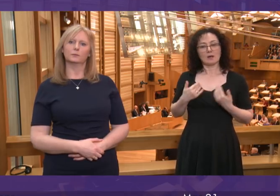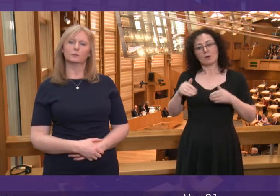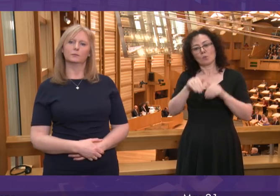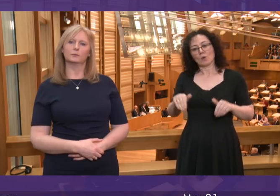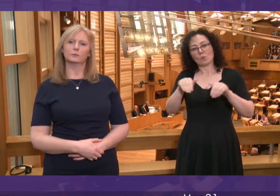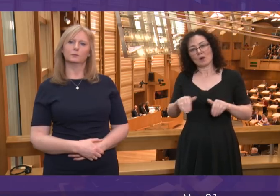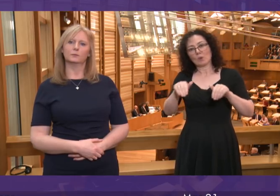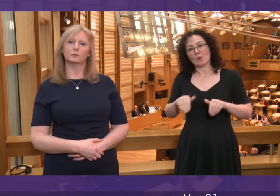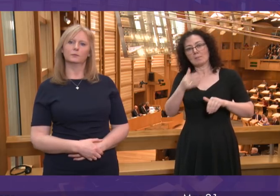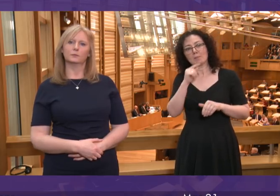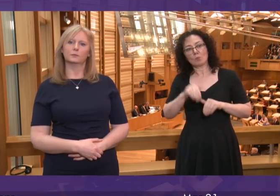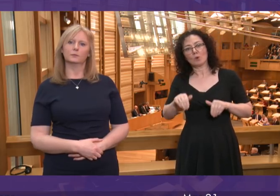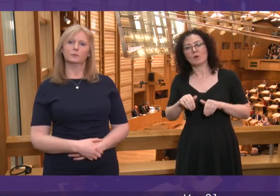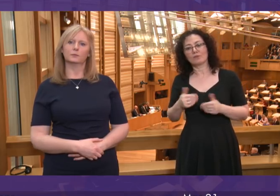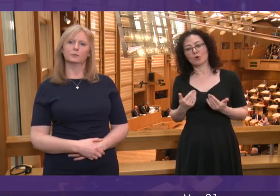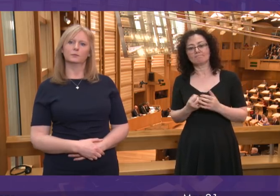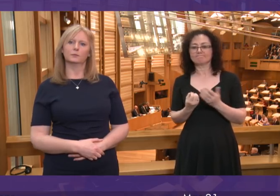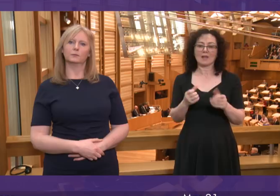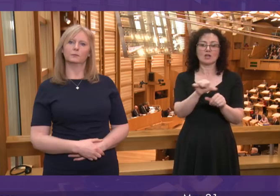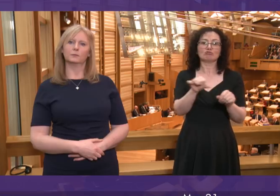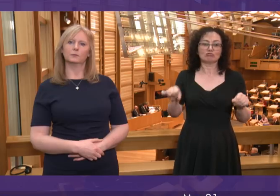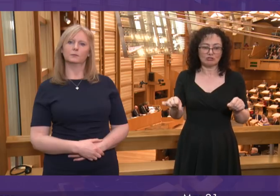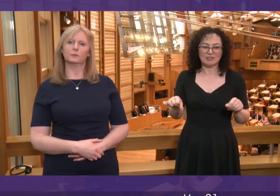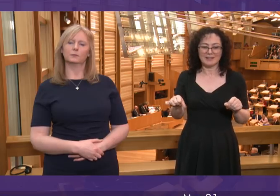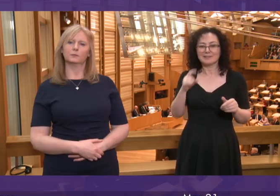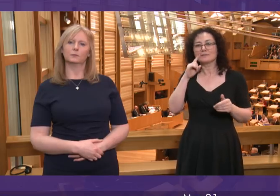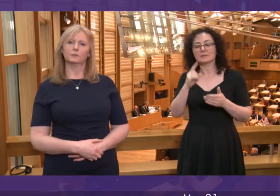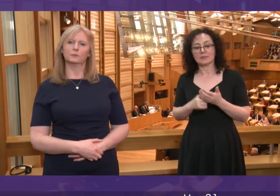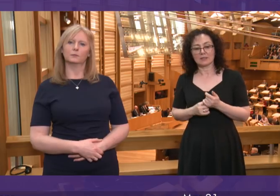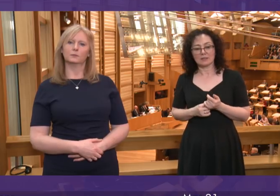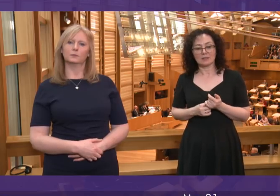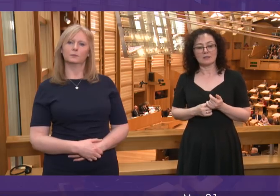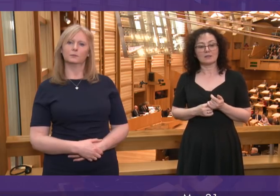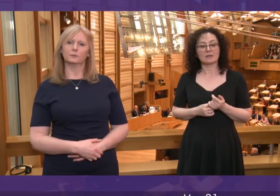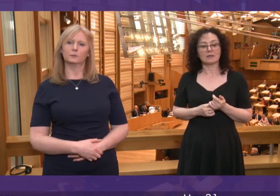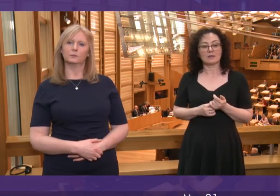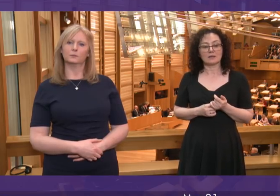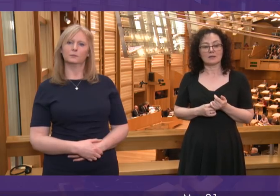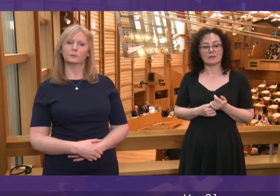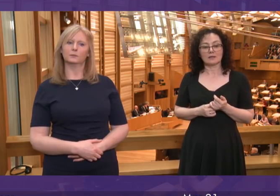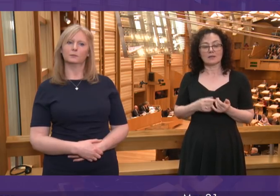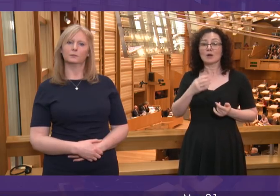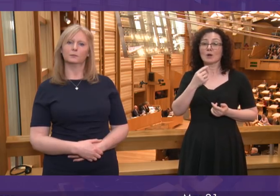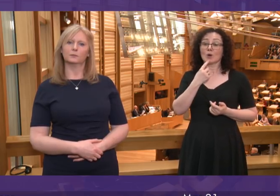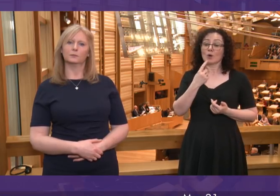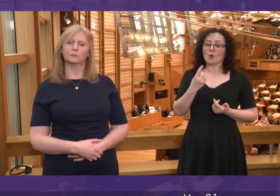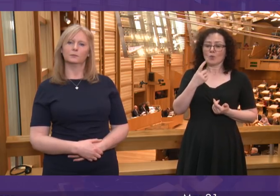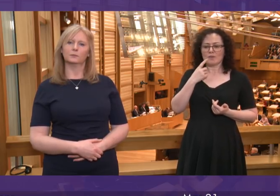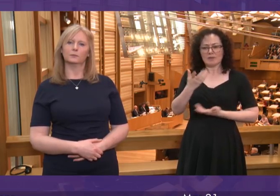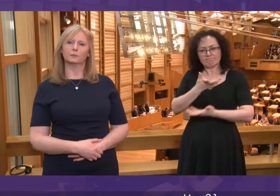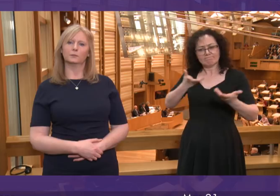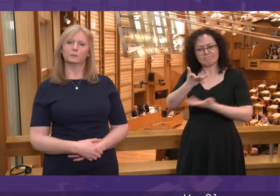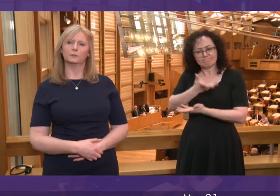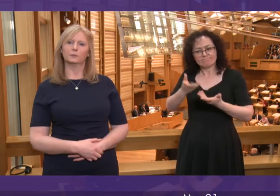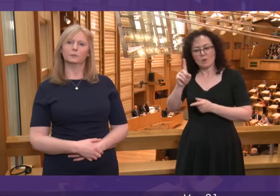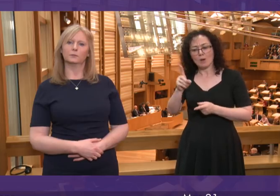Two years ago we warned SNP ministers about the impact of the closure of the Edinburgh unit and centralisation of cleft services. This Parliament voted